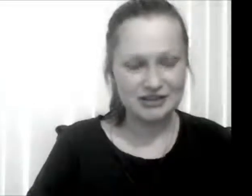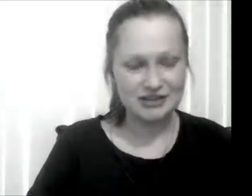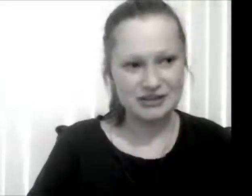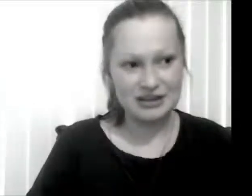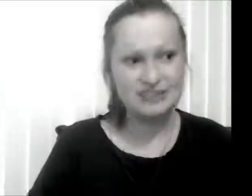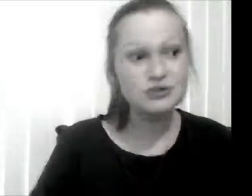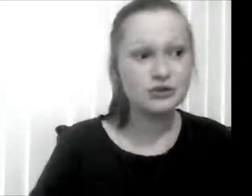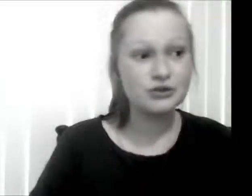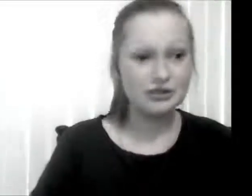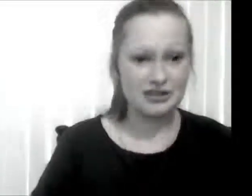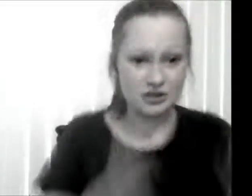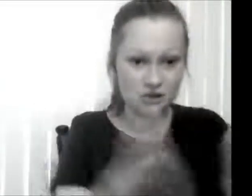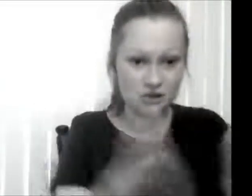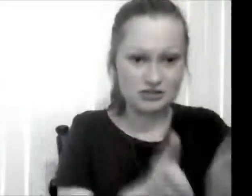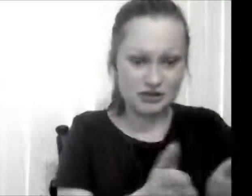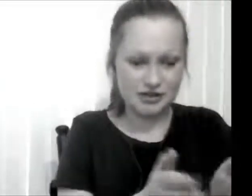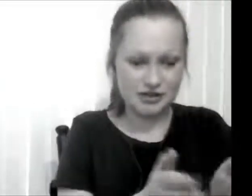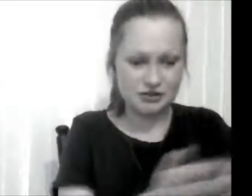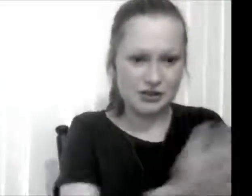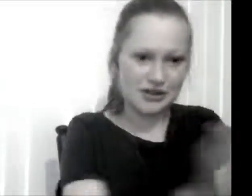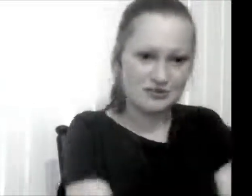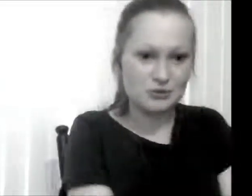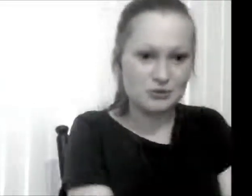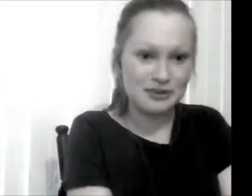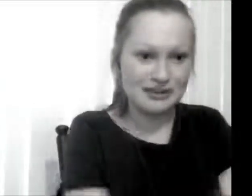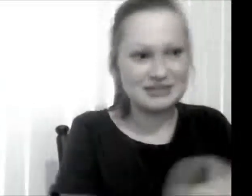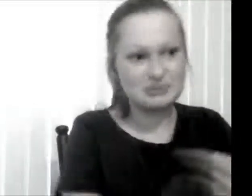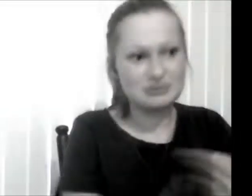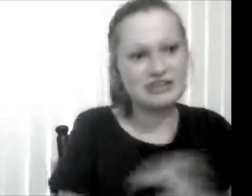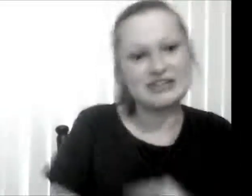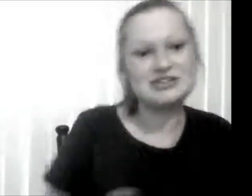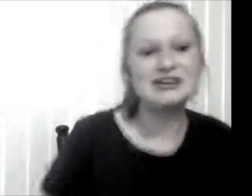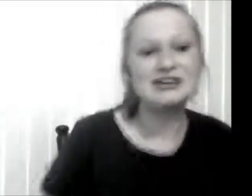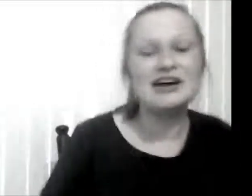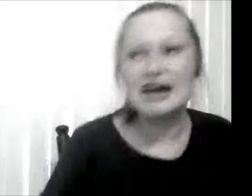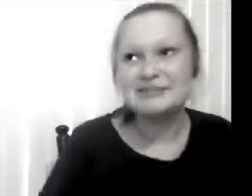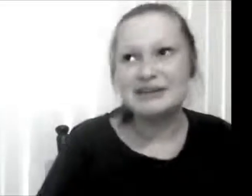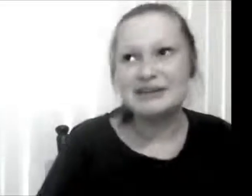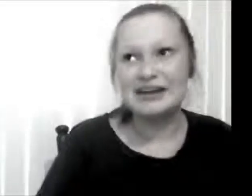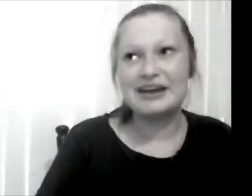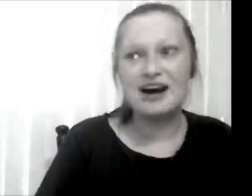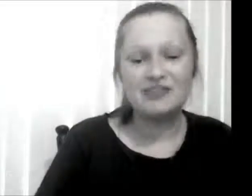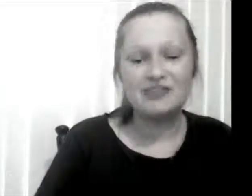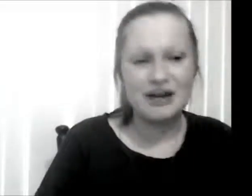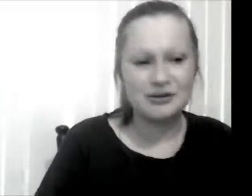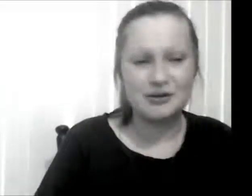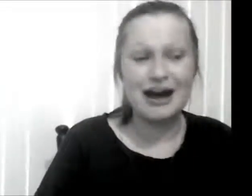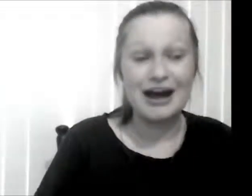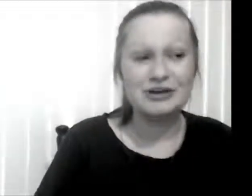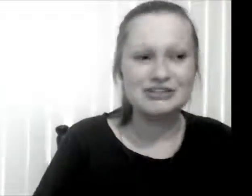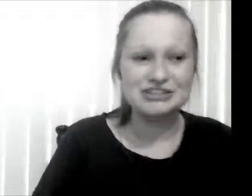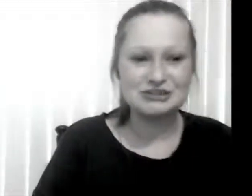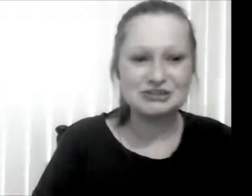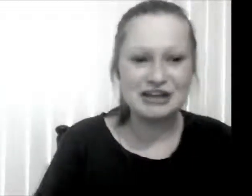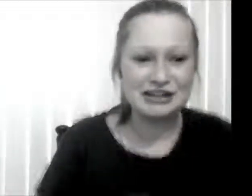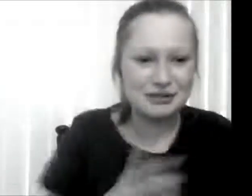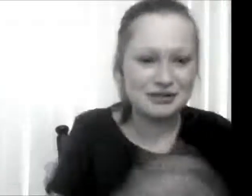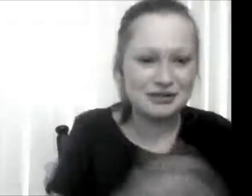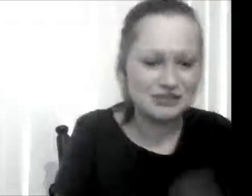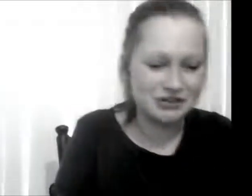it's still good because like you can concentrate and do like a small bit like a small section. I spent like half an hour or an hour just doing a little bit of a tree